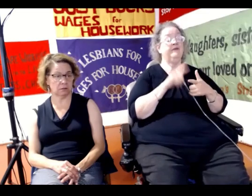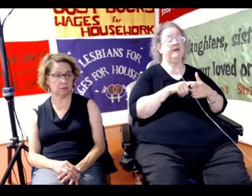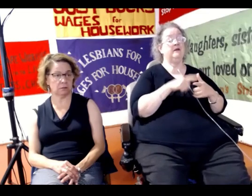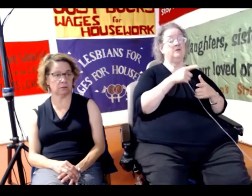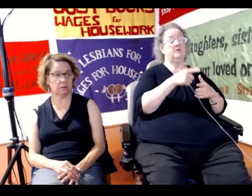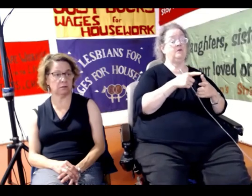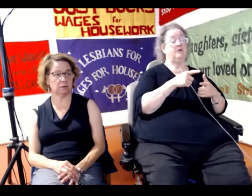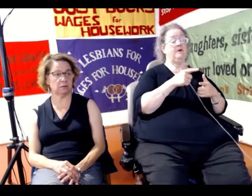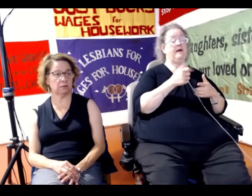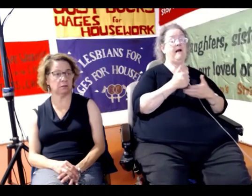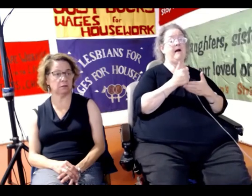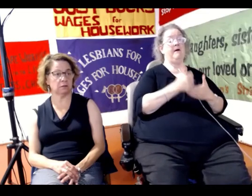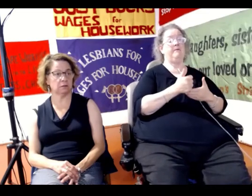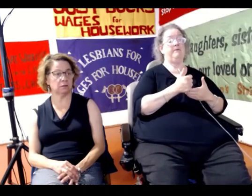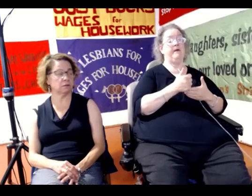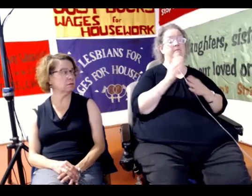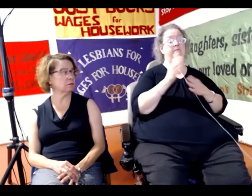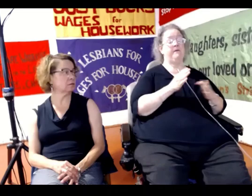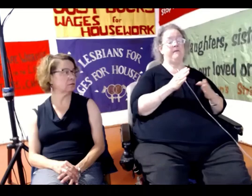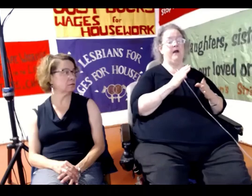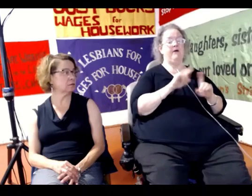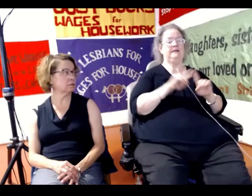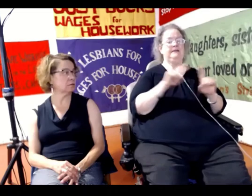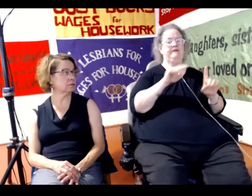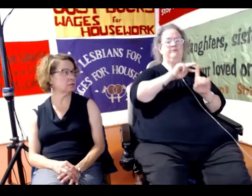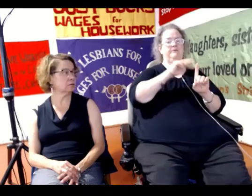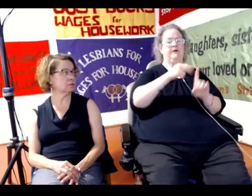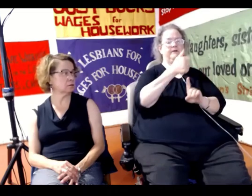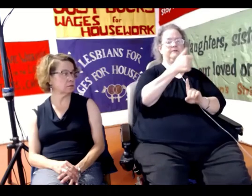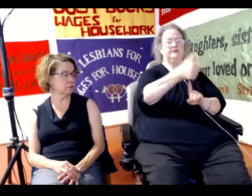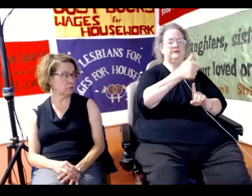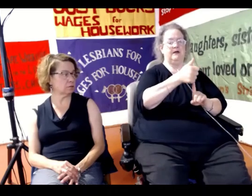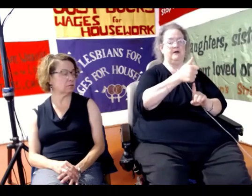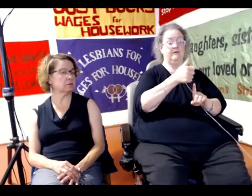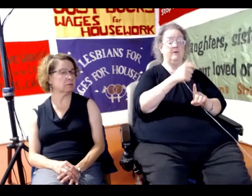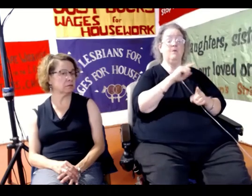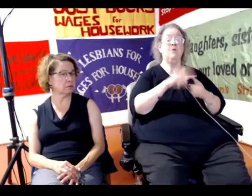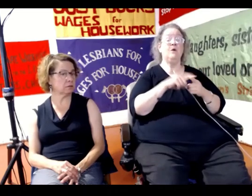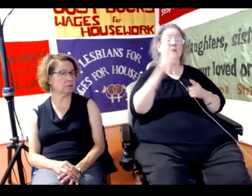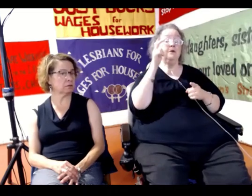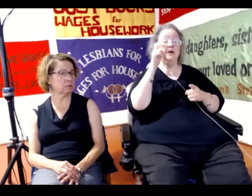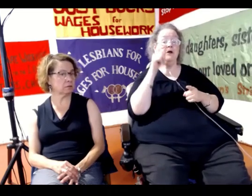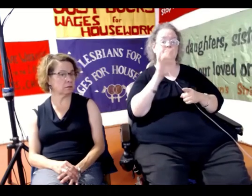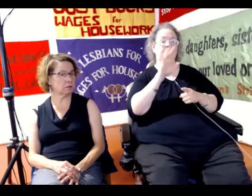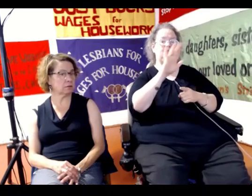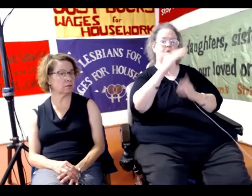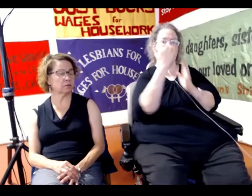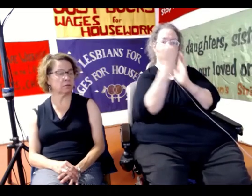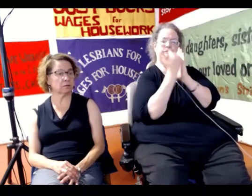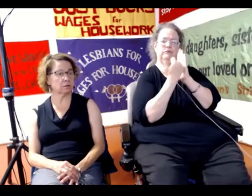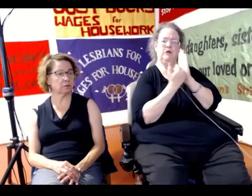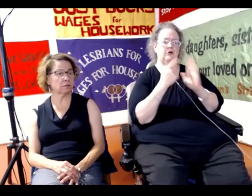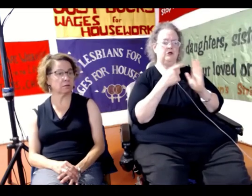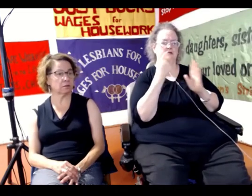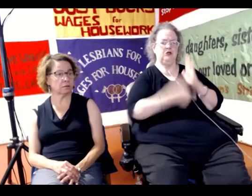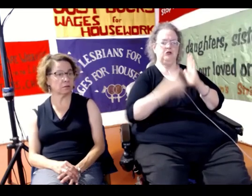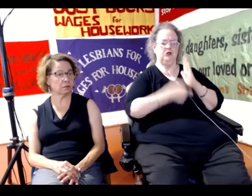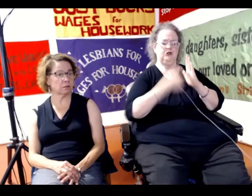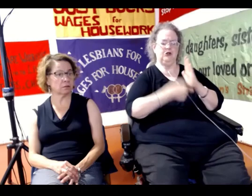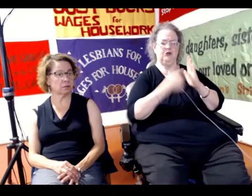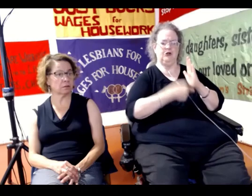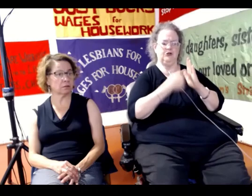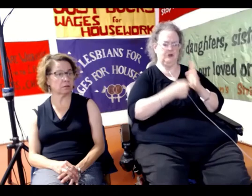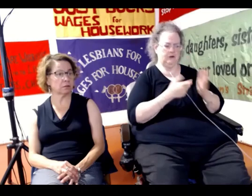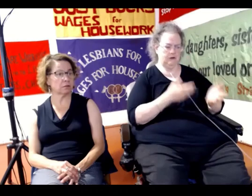view of themselves, because all you hear in the criminal case is your record or the charges against you. So we say, get